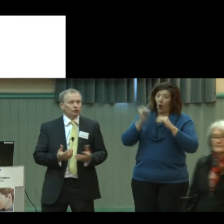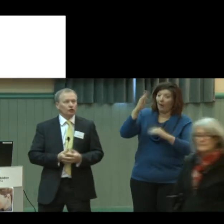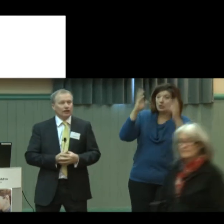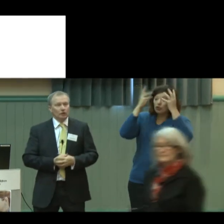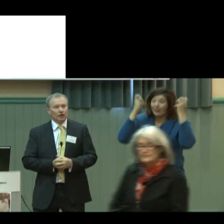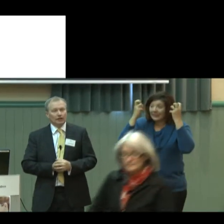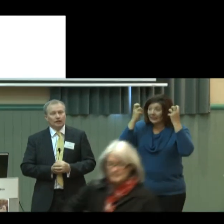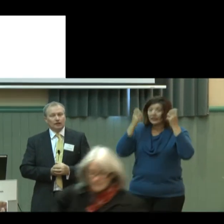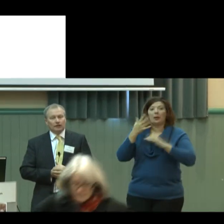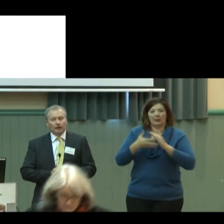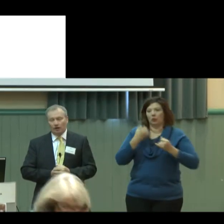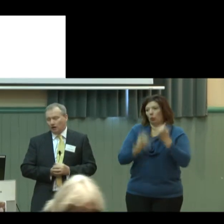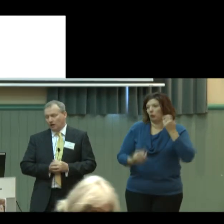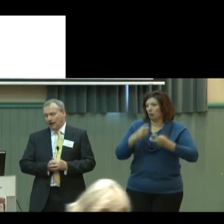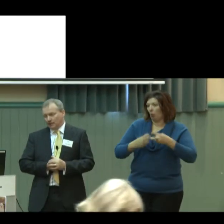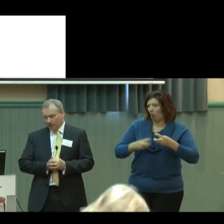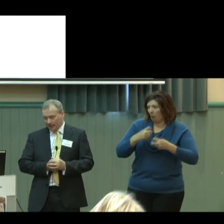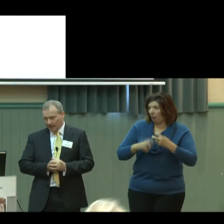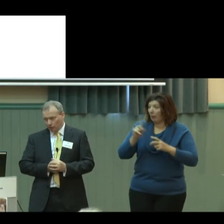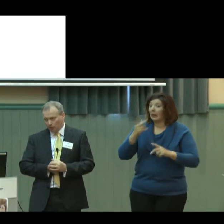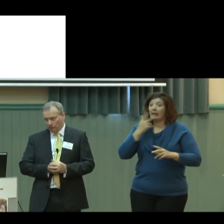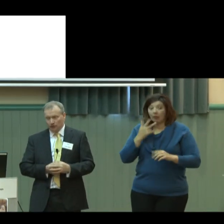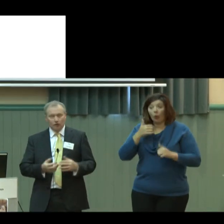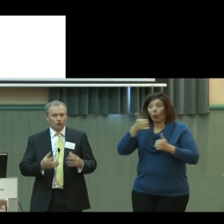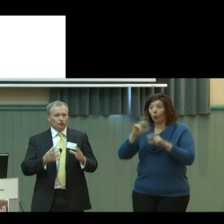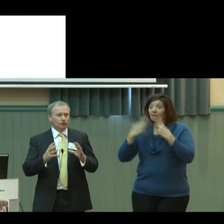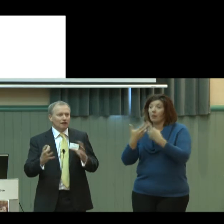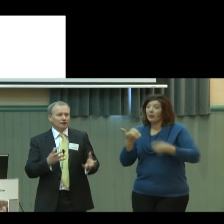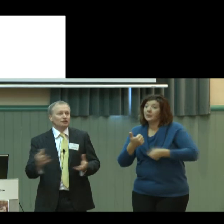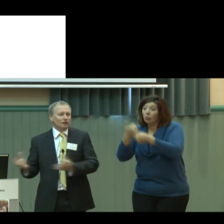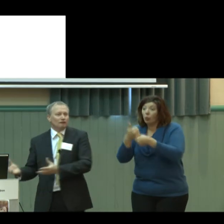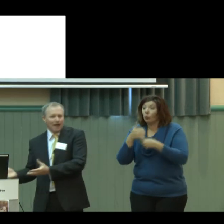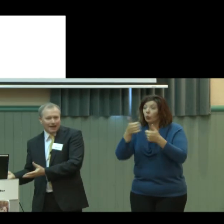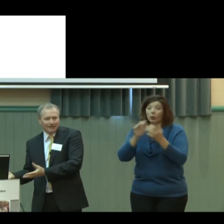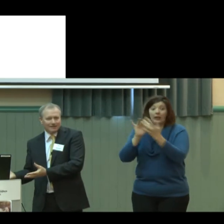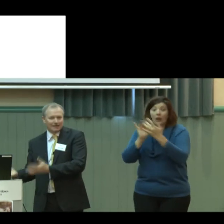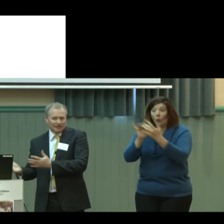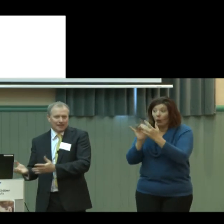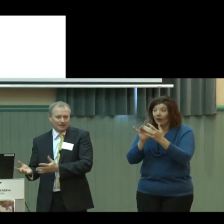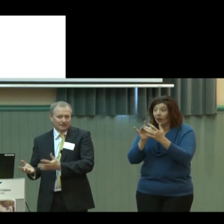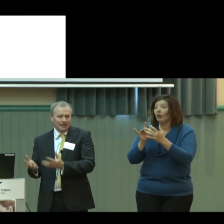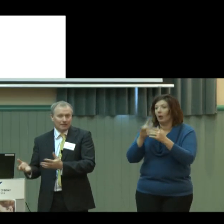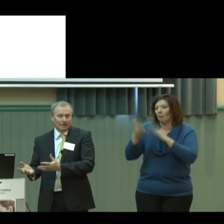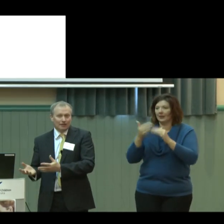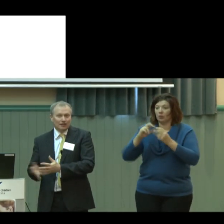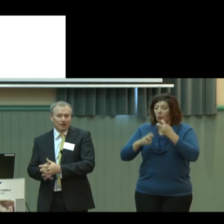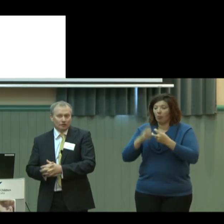and good networking, there are less mental health problems. Of course the direction of the effect isn't necessarily known.